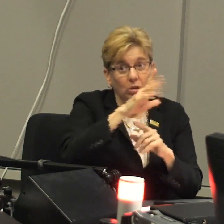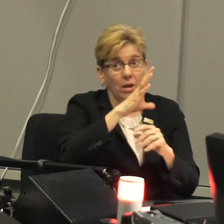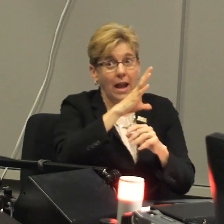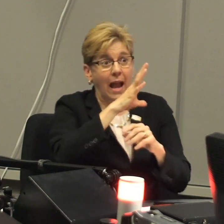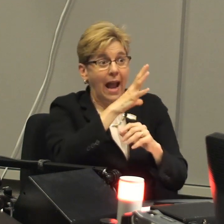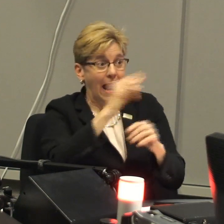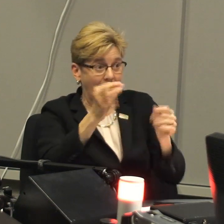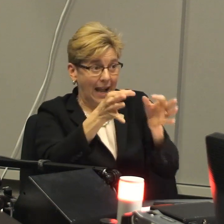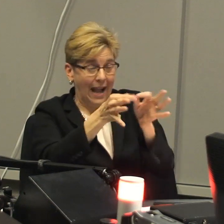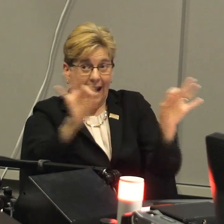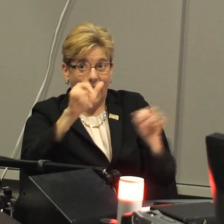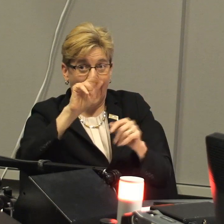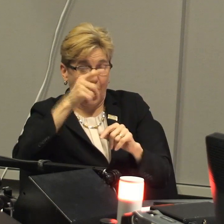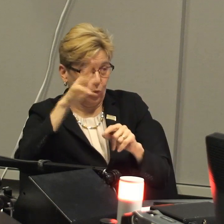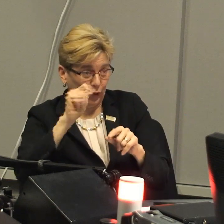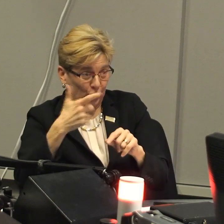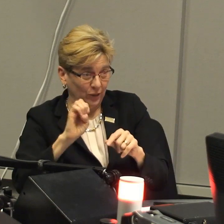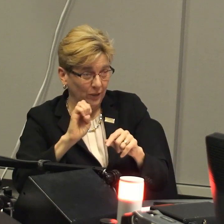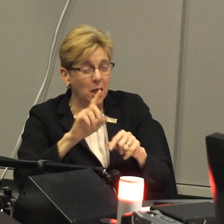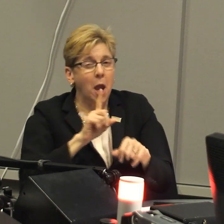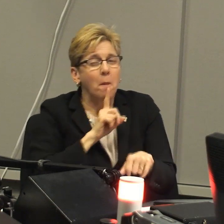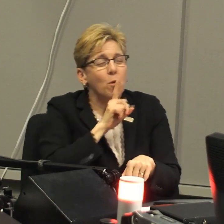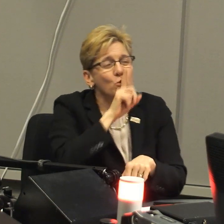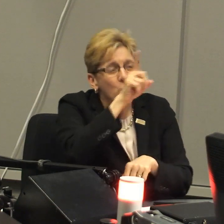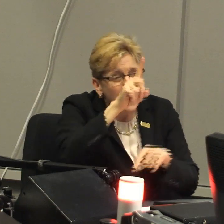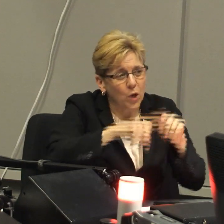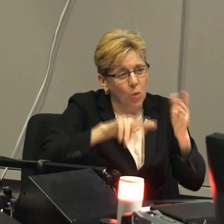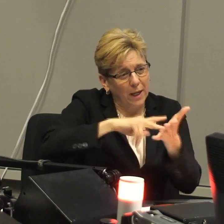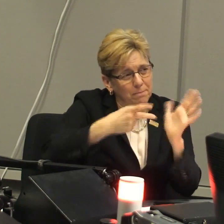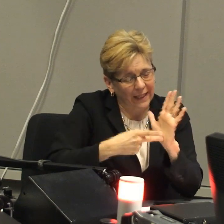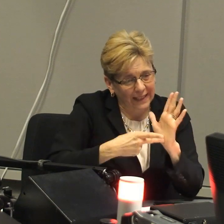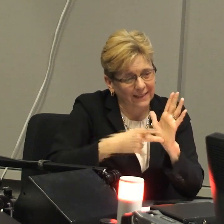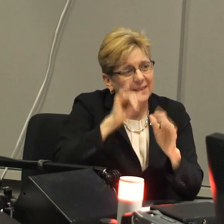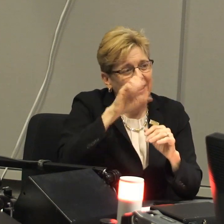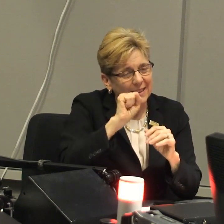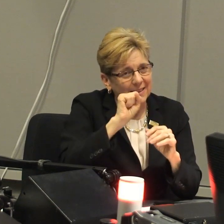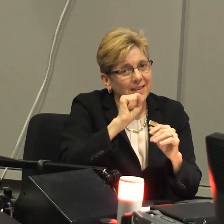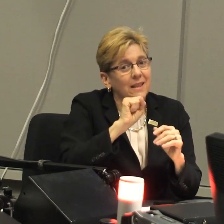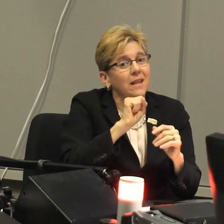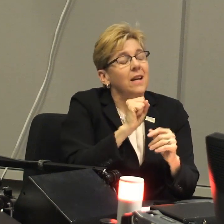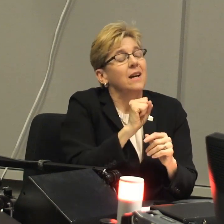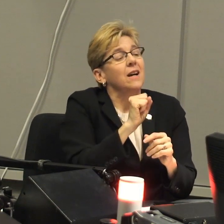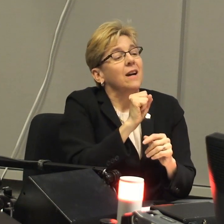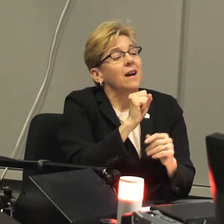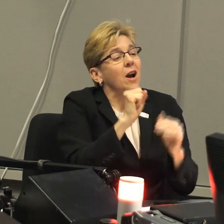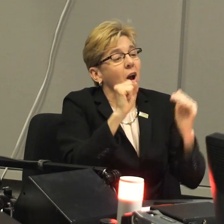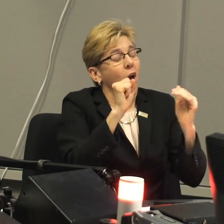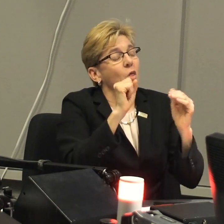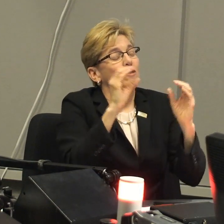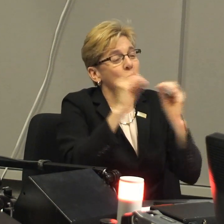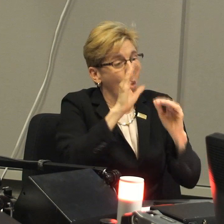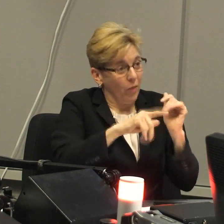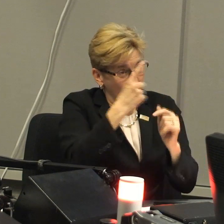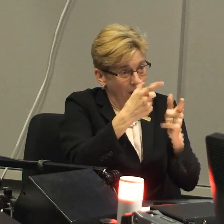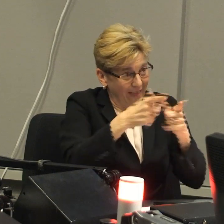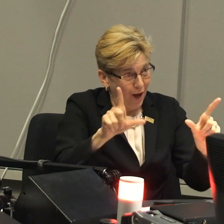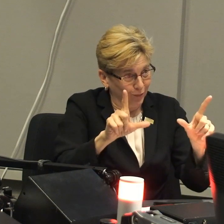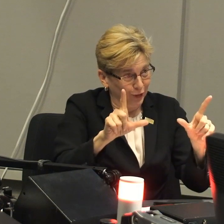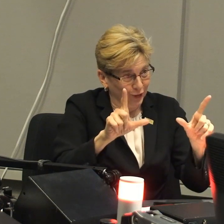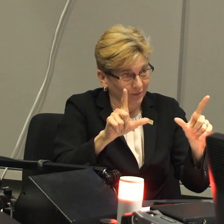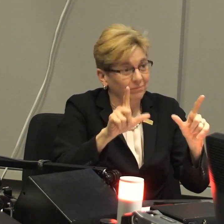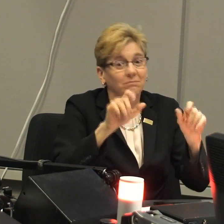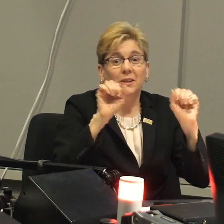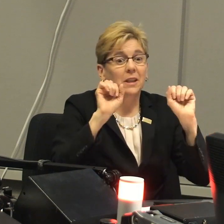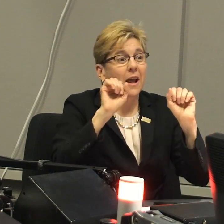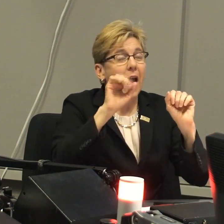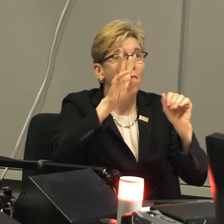shows this notion of being equal and language. Really what it means is there's